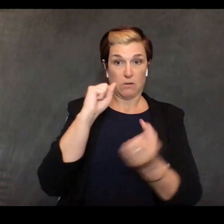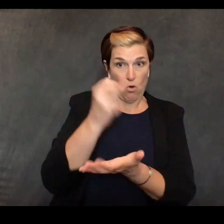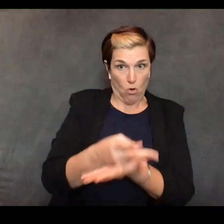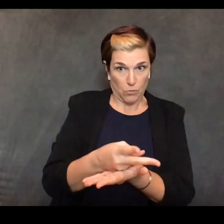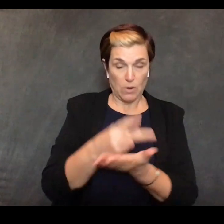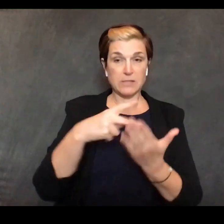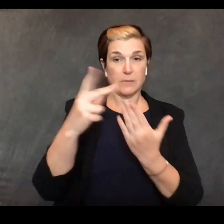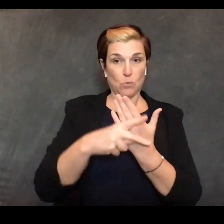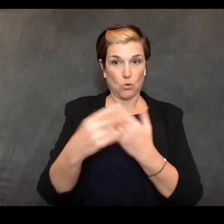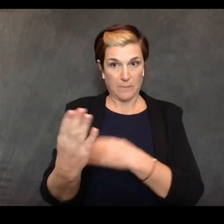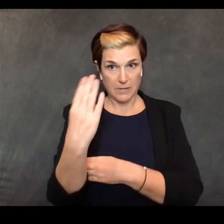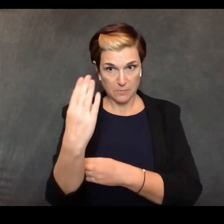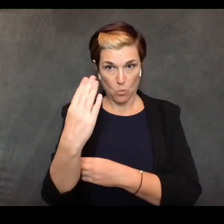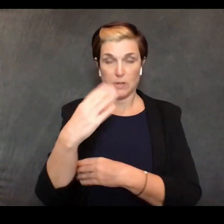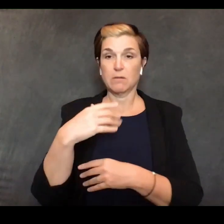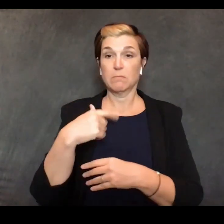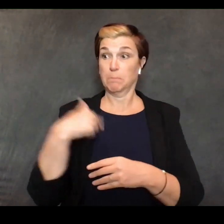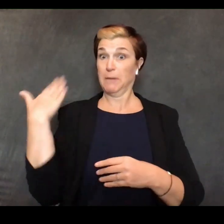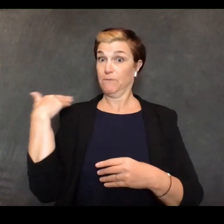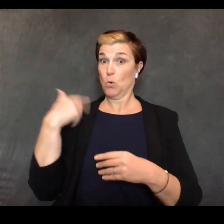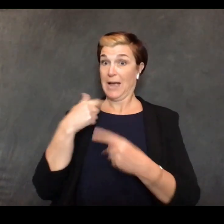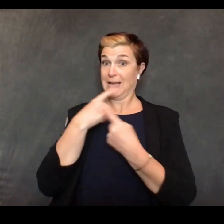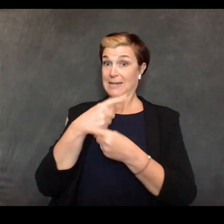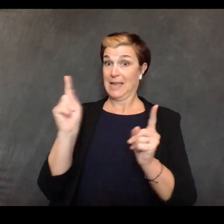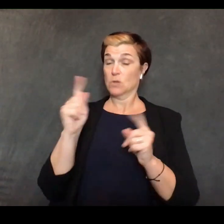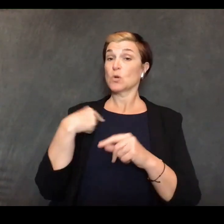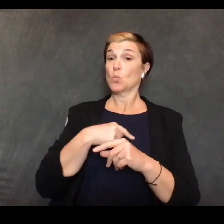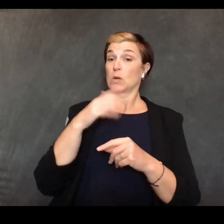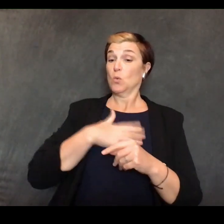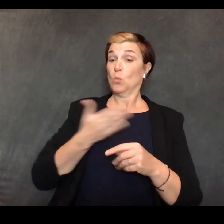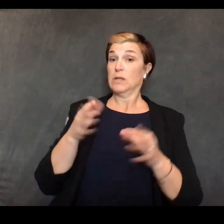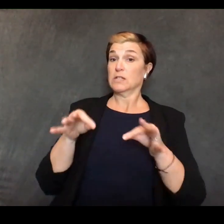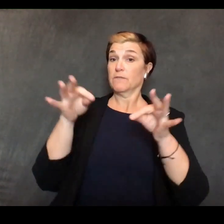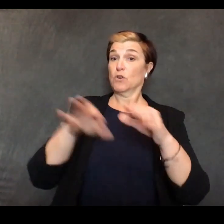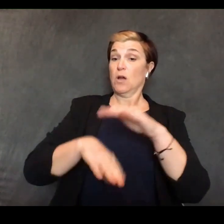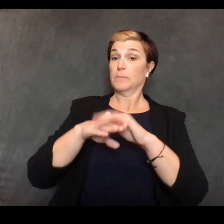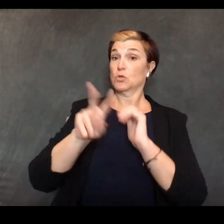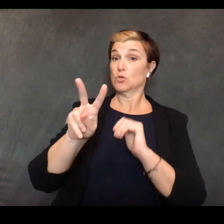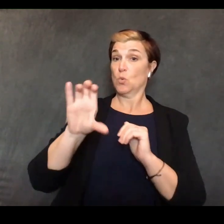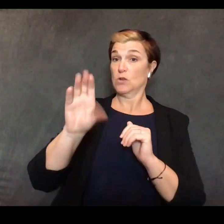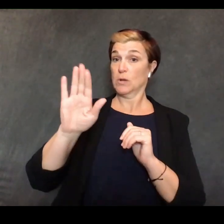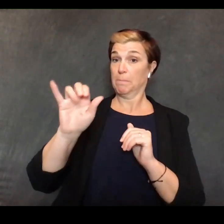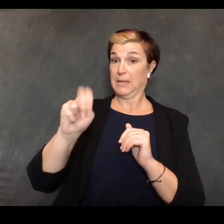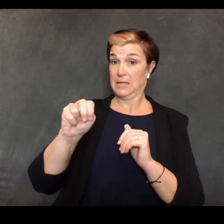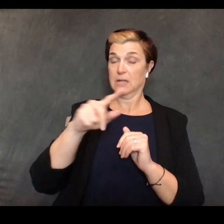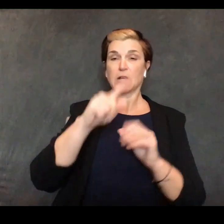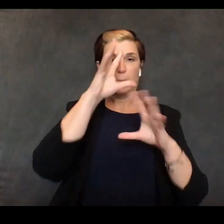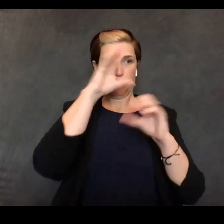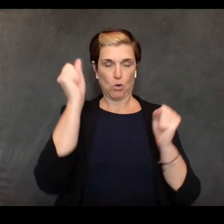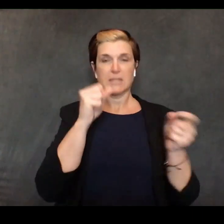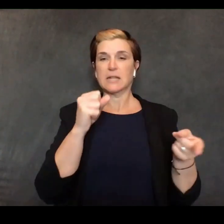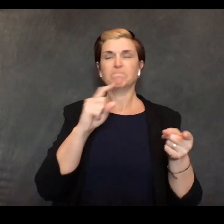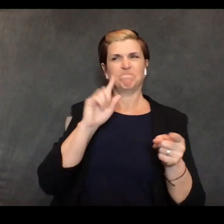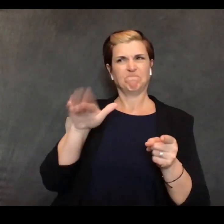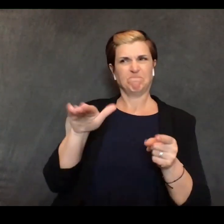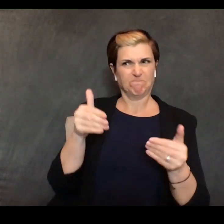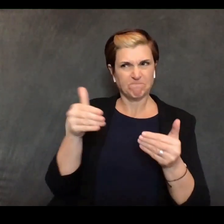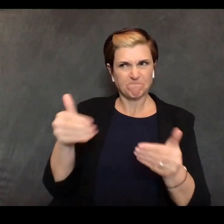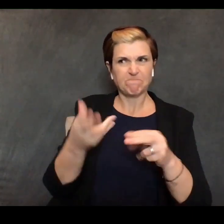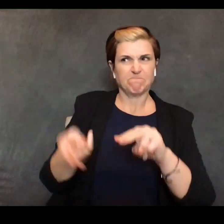announced we would defer two hundred billion the president suggested we increase that to three hundred billion which will we we will be doing now let me